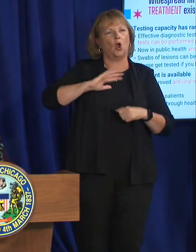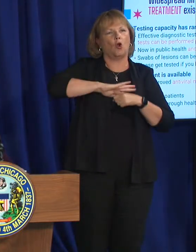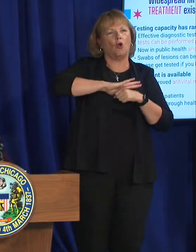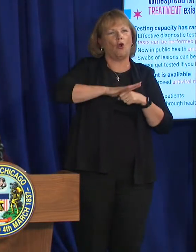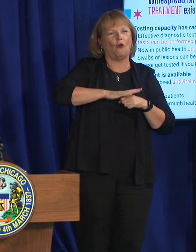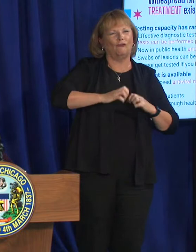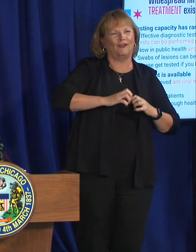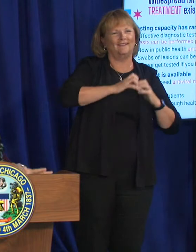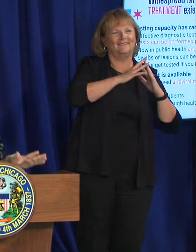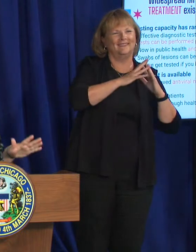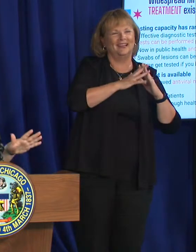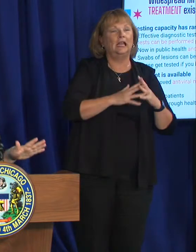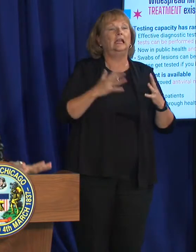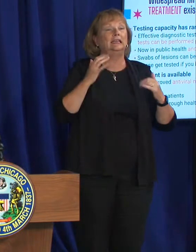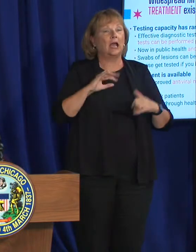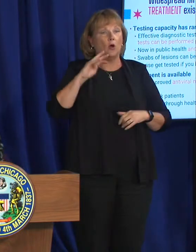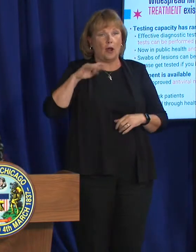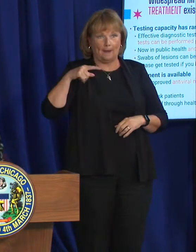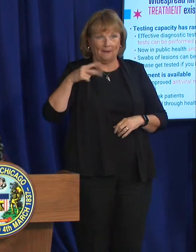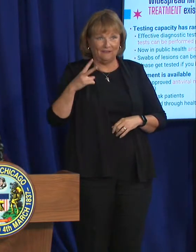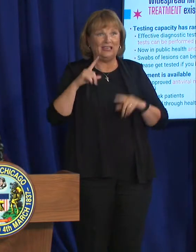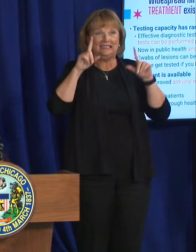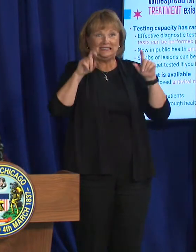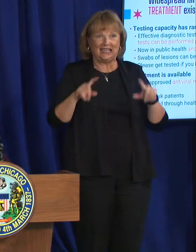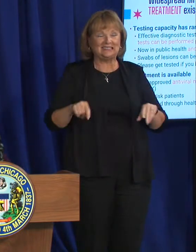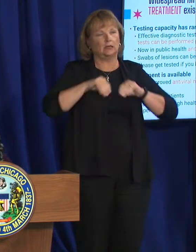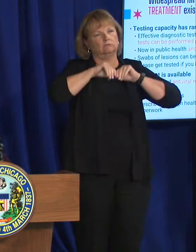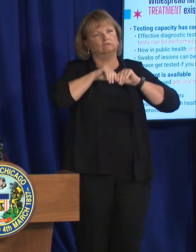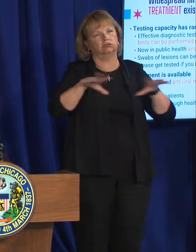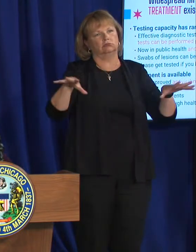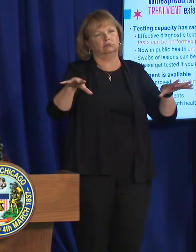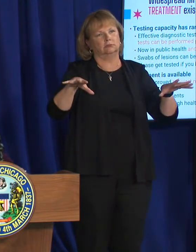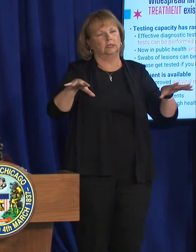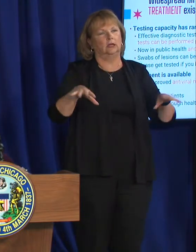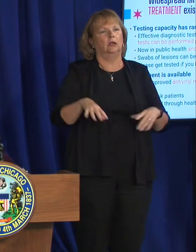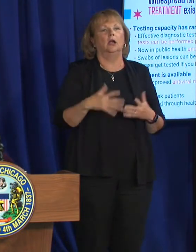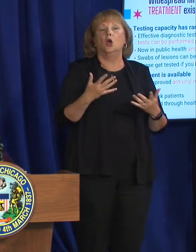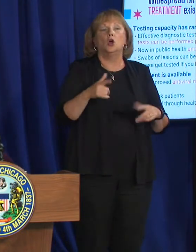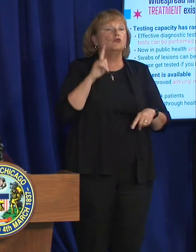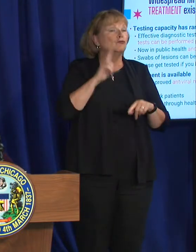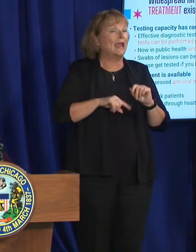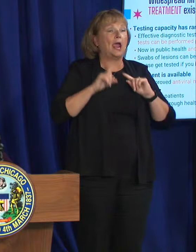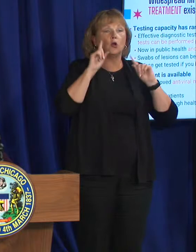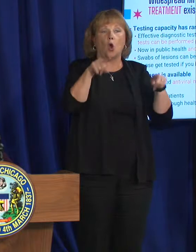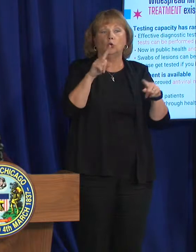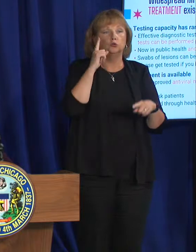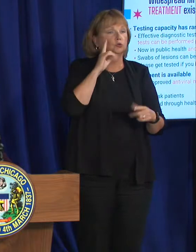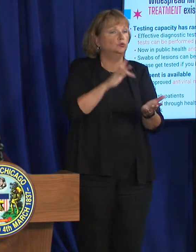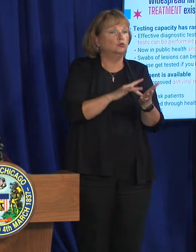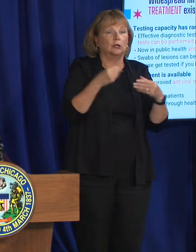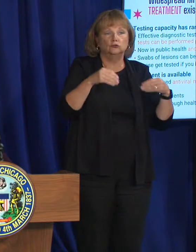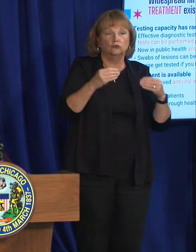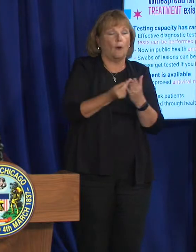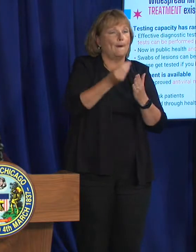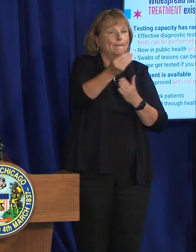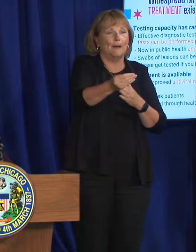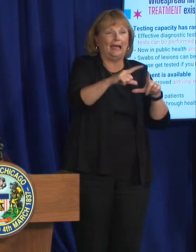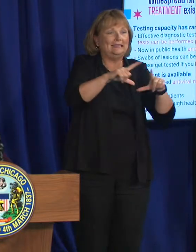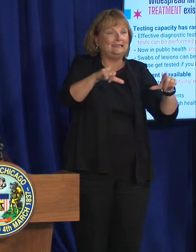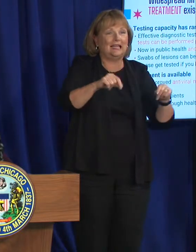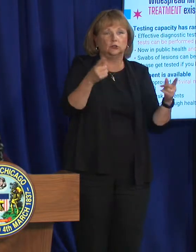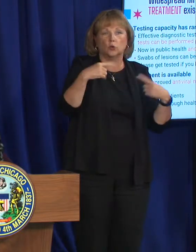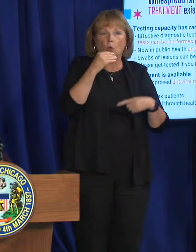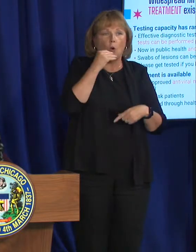has ramped up and it is plentiful. You cannot get an over-the-counter test for monkeypox. You have to see